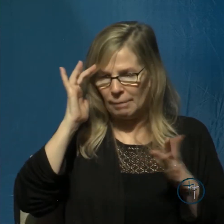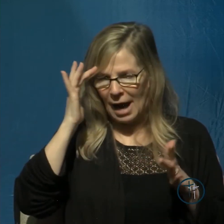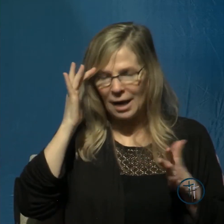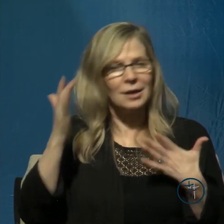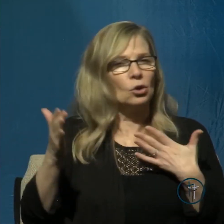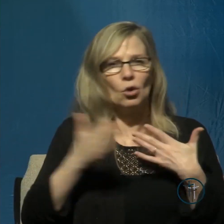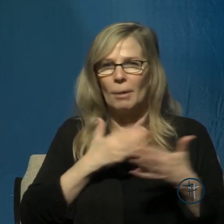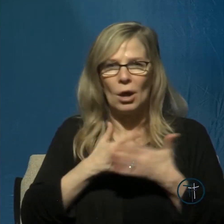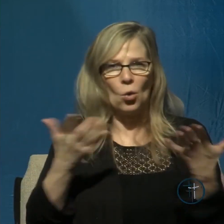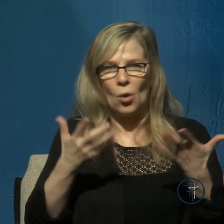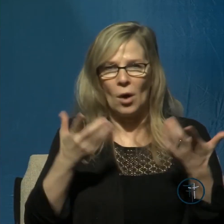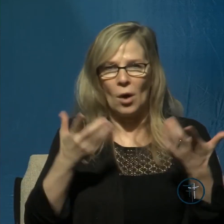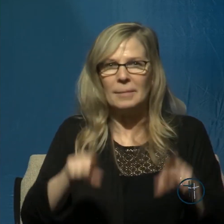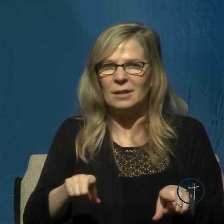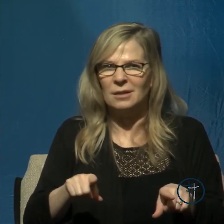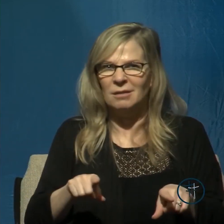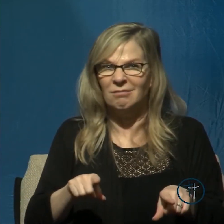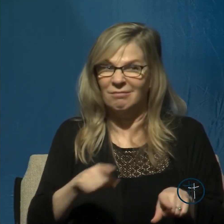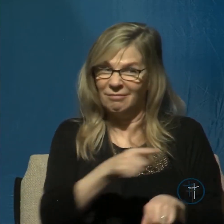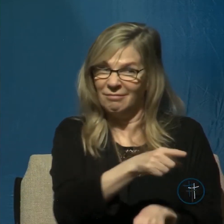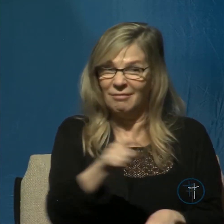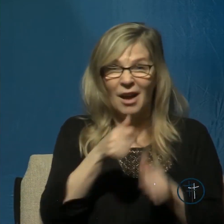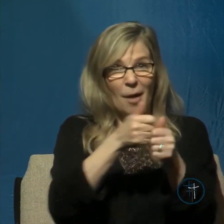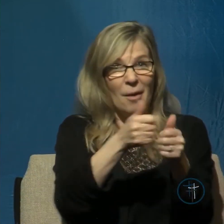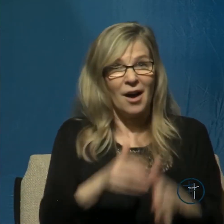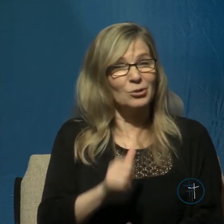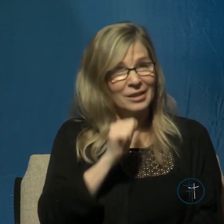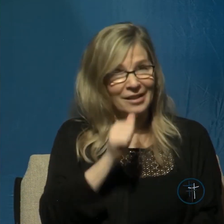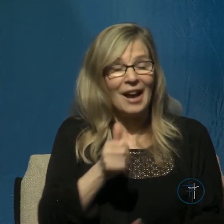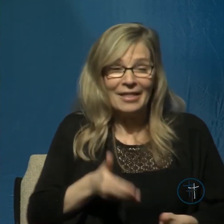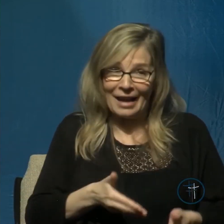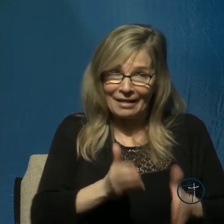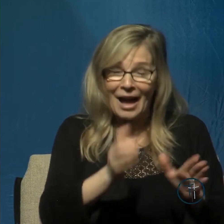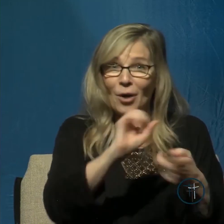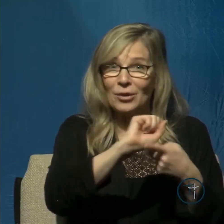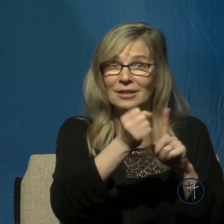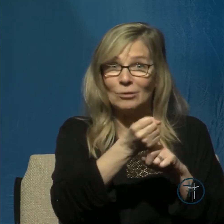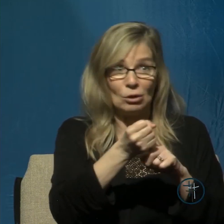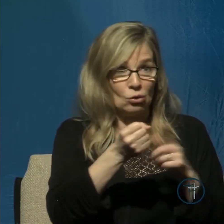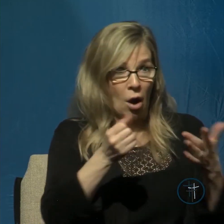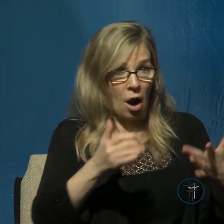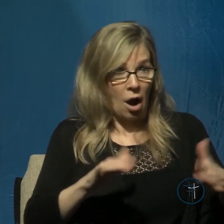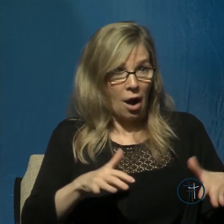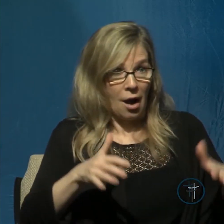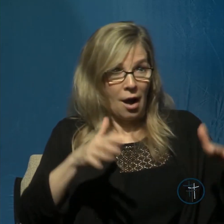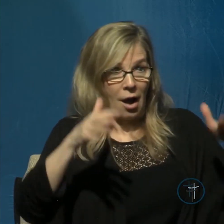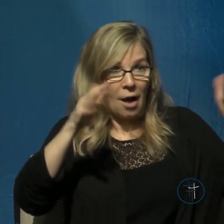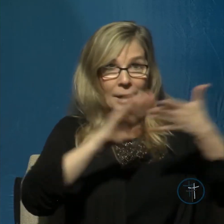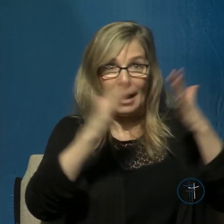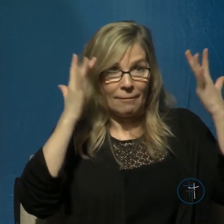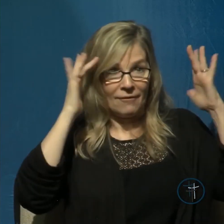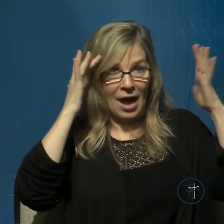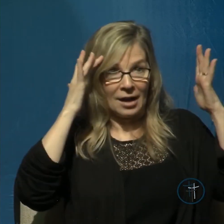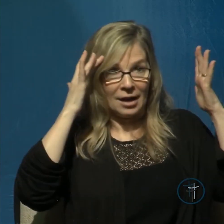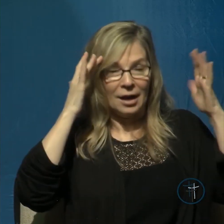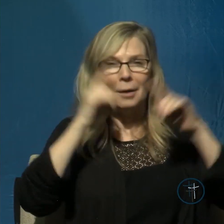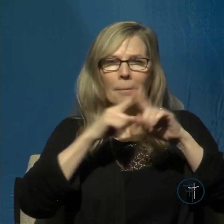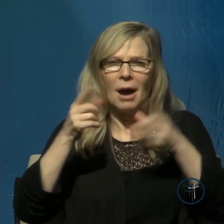that's what these men did not do they allowed the situation to grip them they became panicky faith however is a refusal to allow